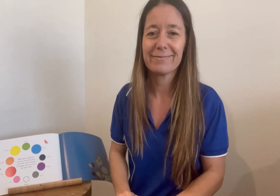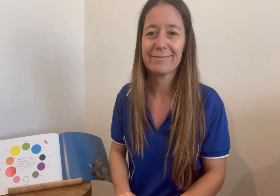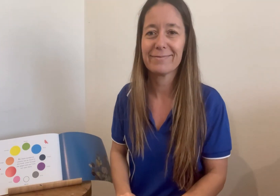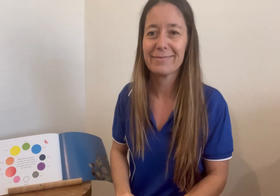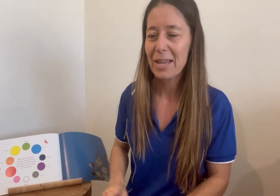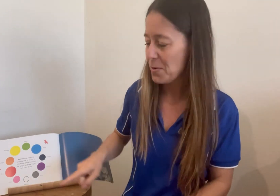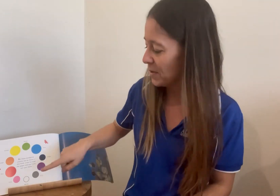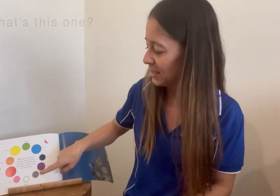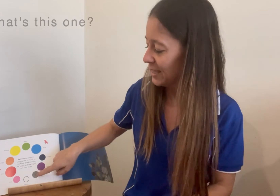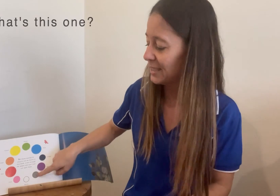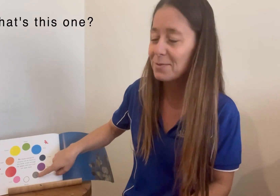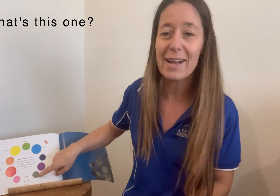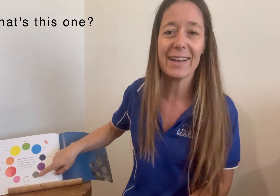It's What's this one?